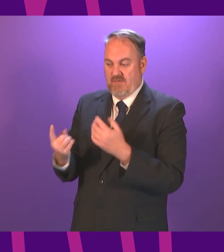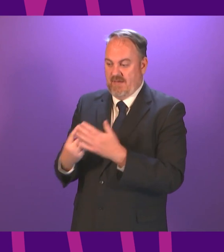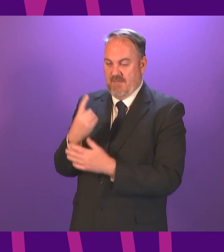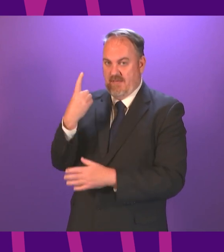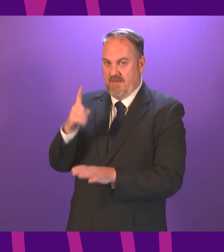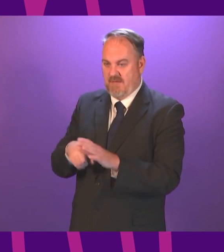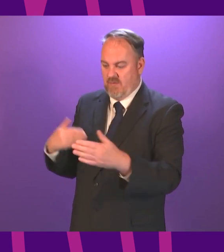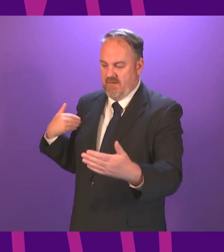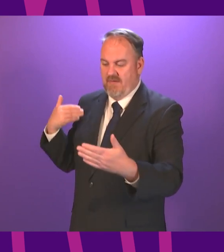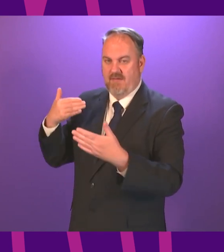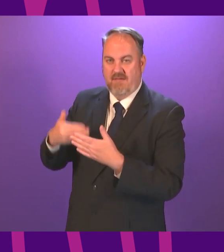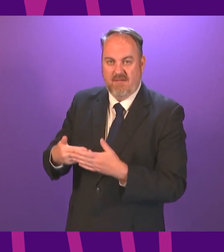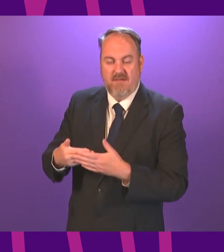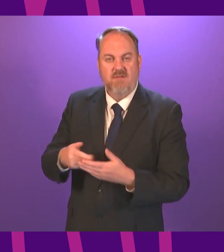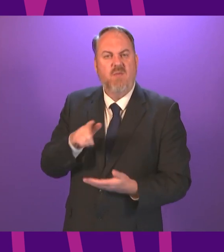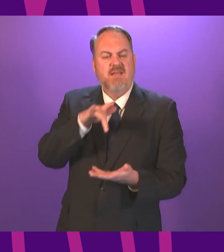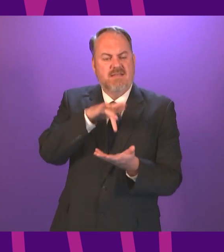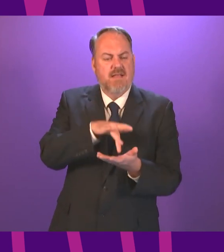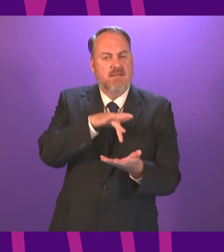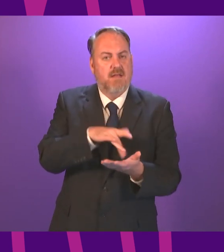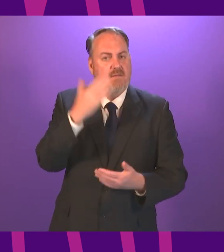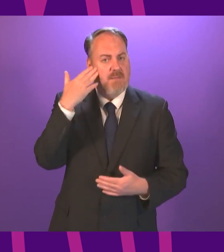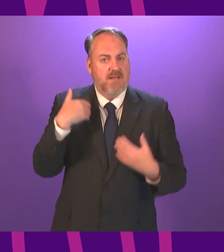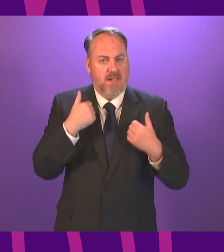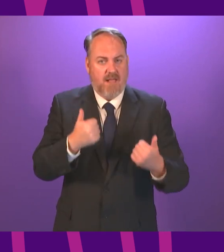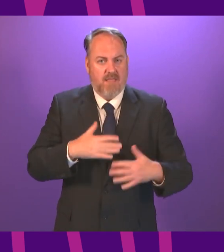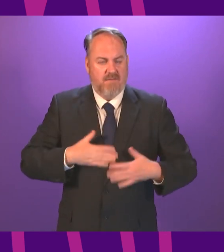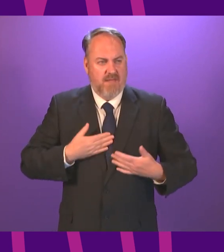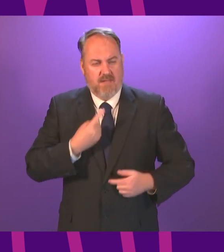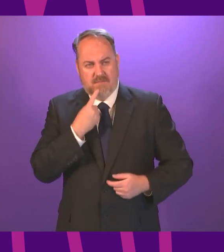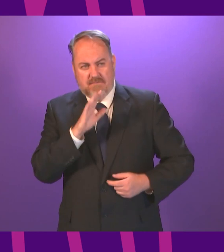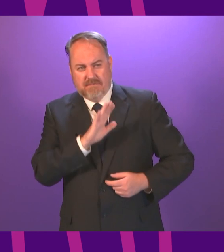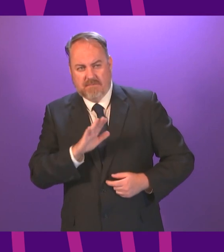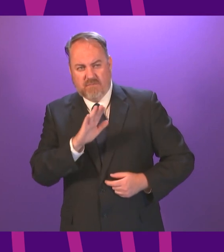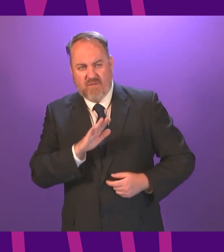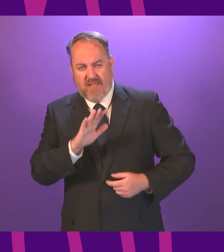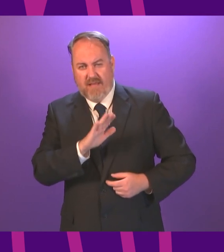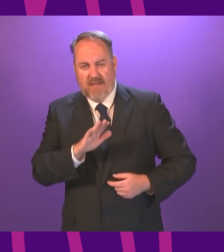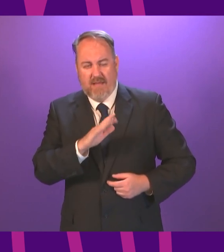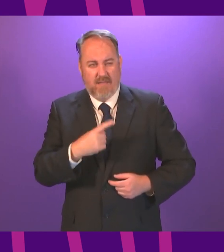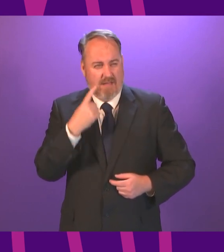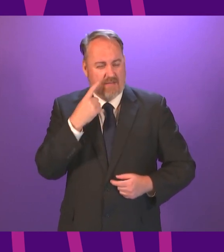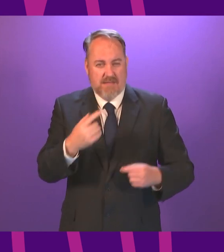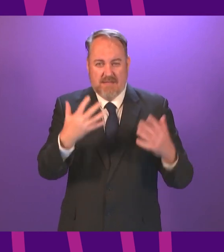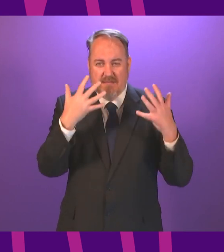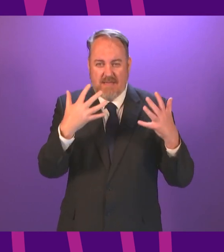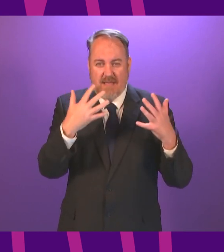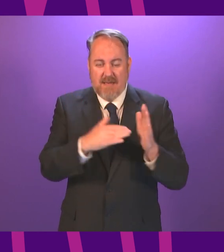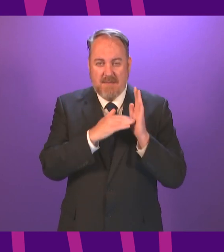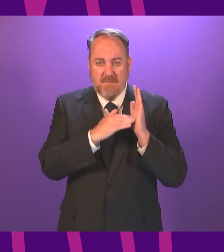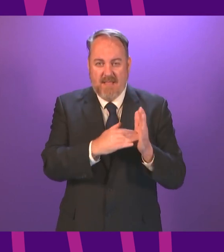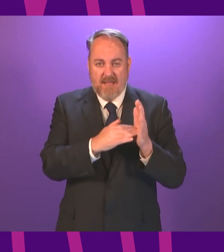the centre for mental health have recently estimated that across the UK a staggering 10 million people